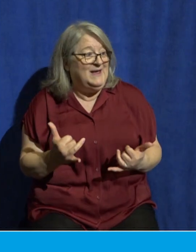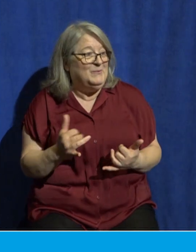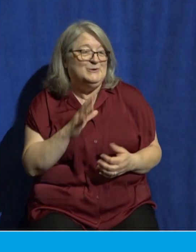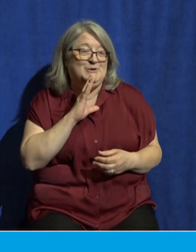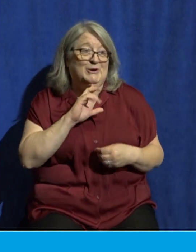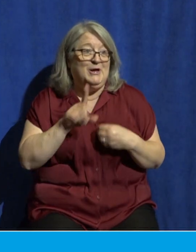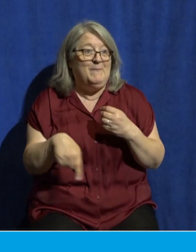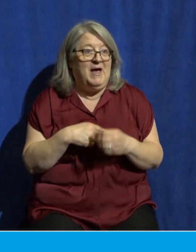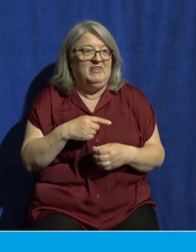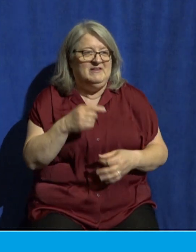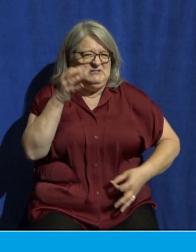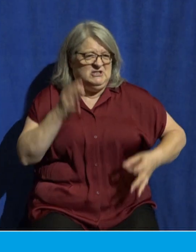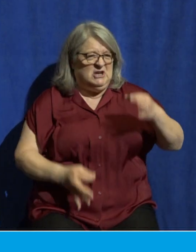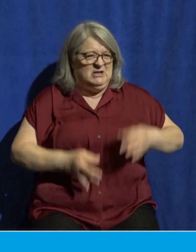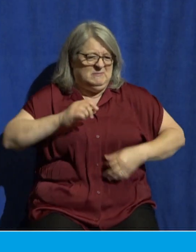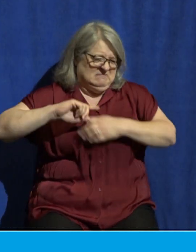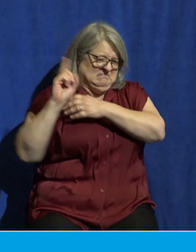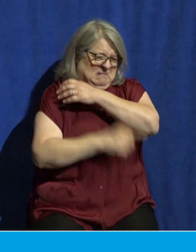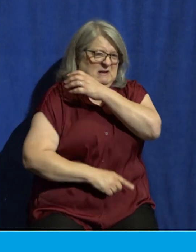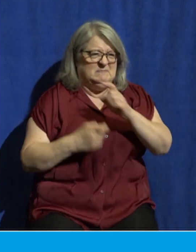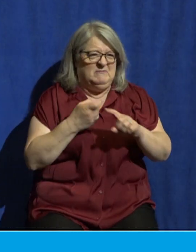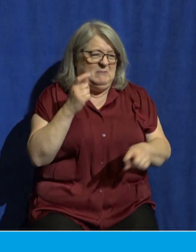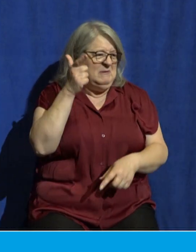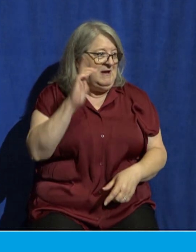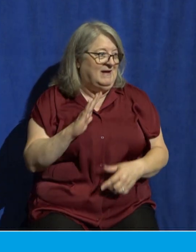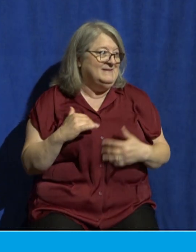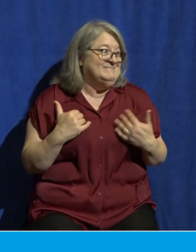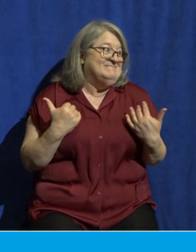of God from Mark 13. So you're welcome.